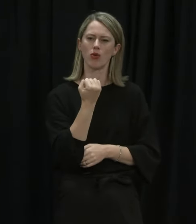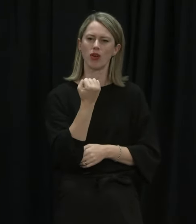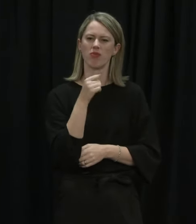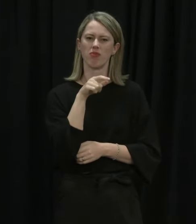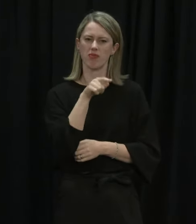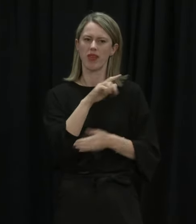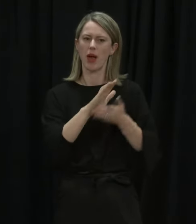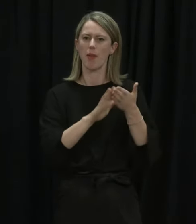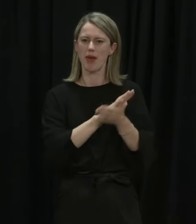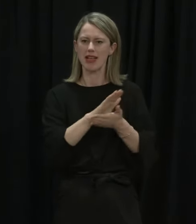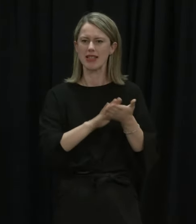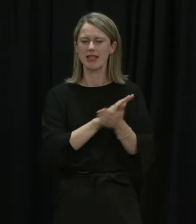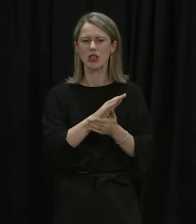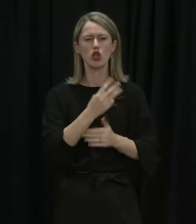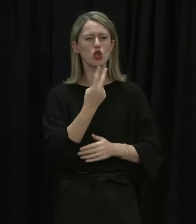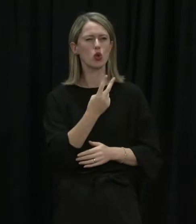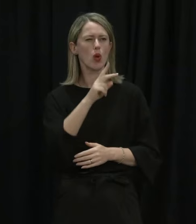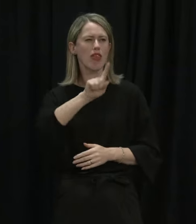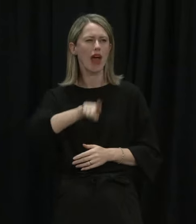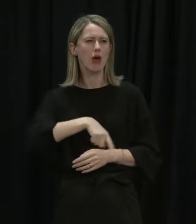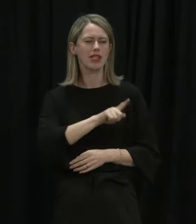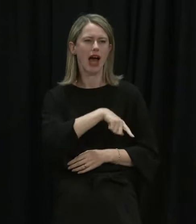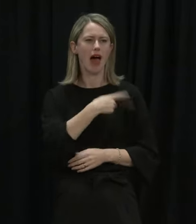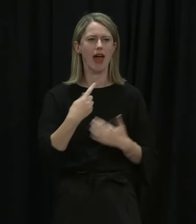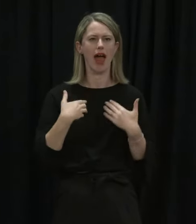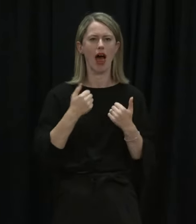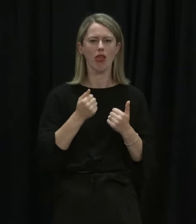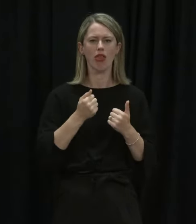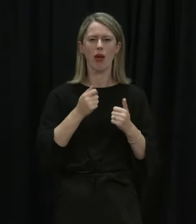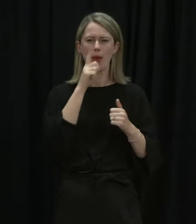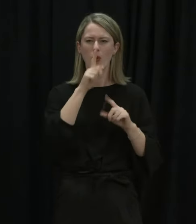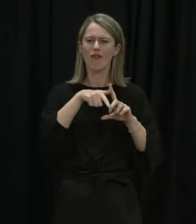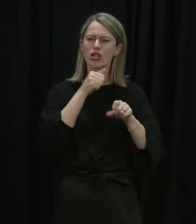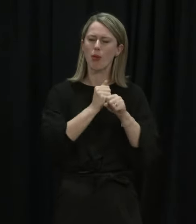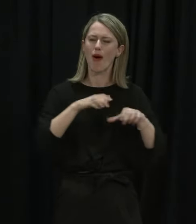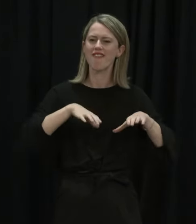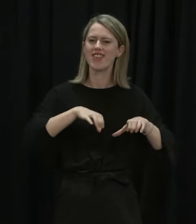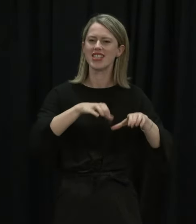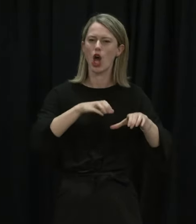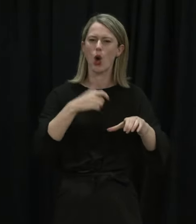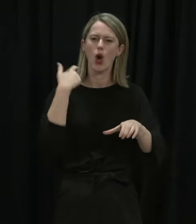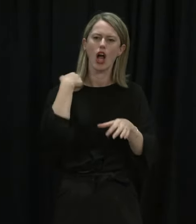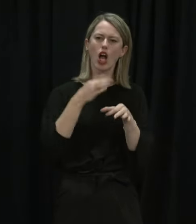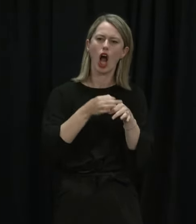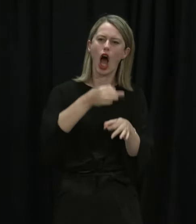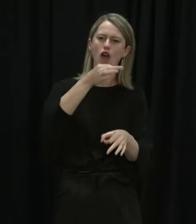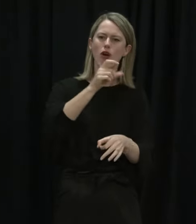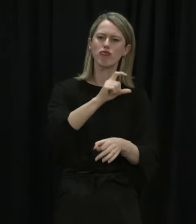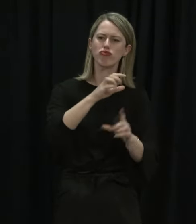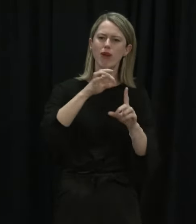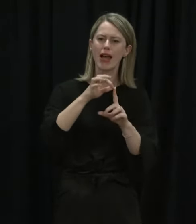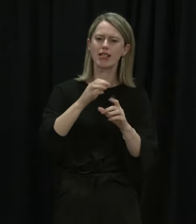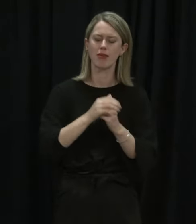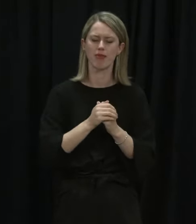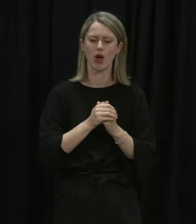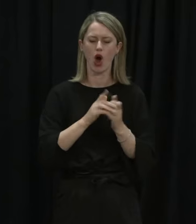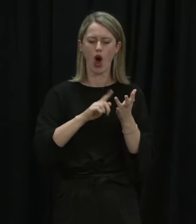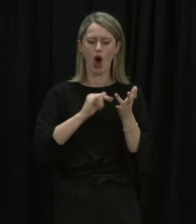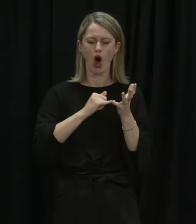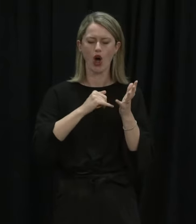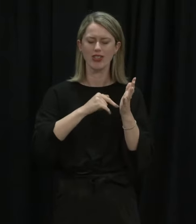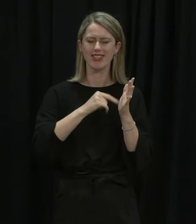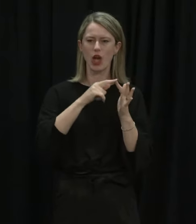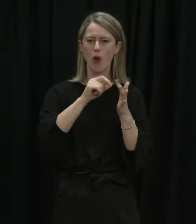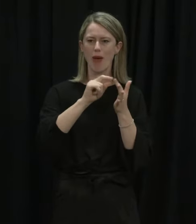clarification enables roughly 2,000 allied health professionals, such as physiotherapists, chiropractors, osteopaths.